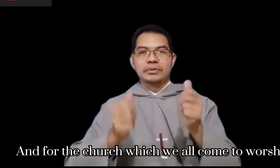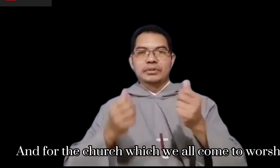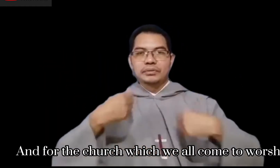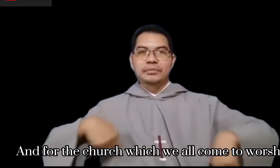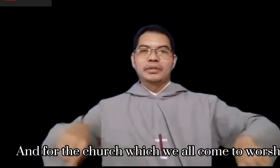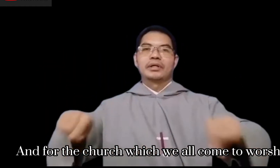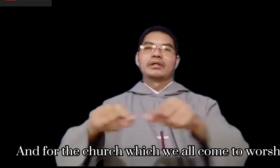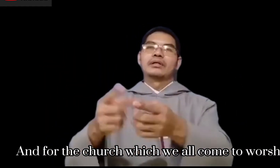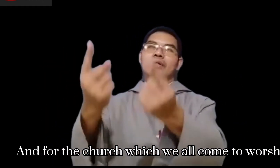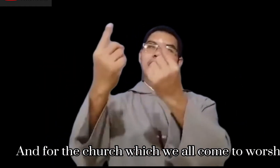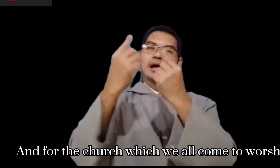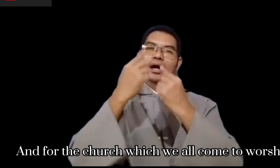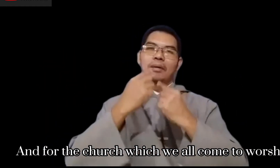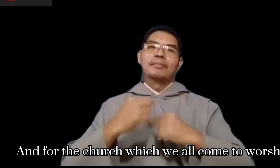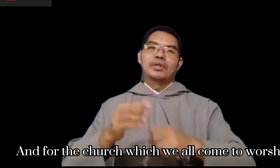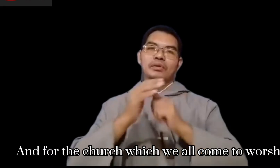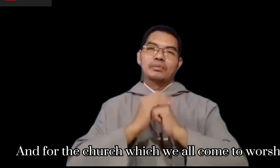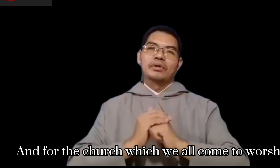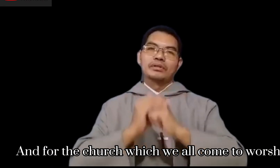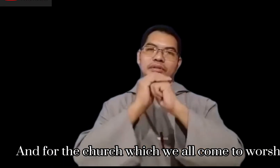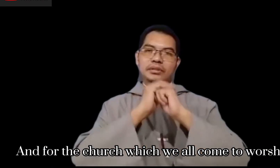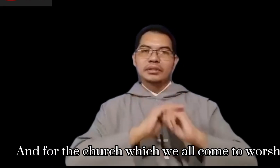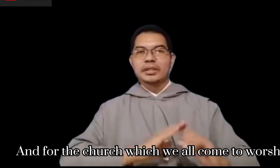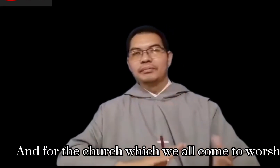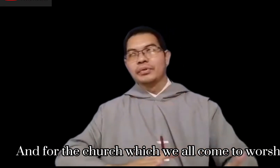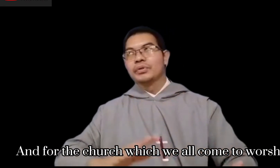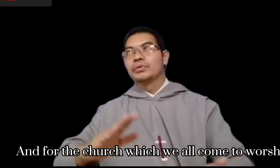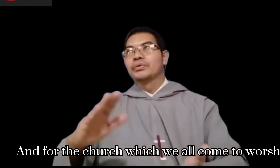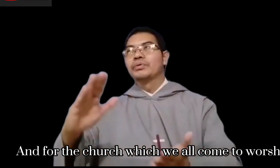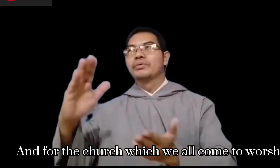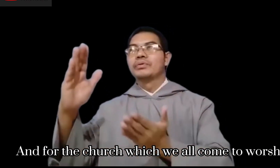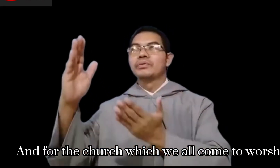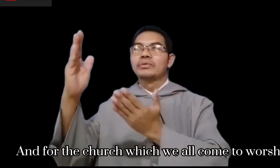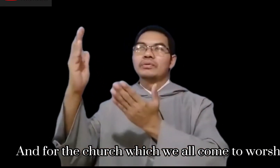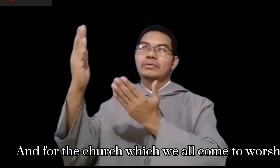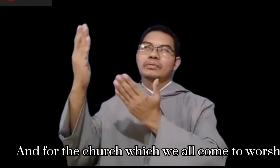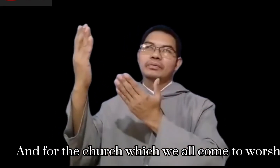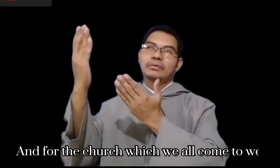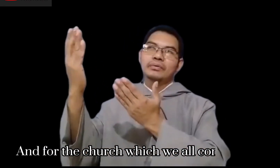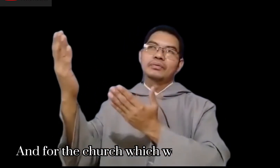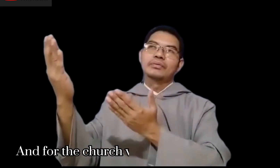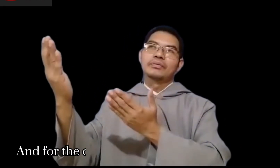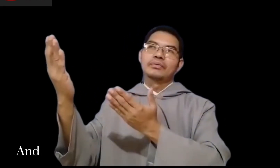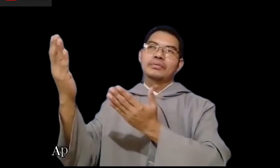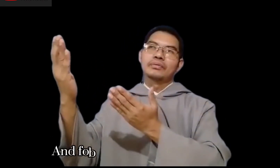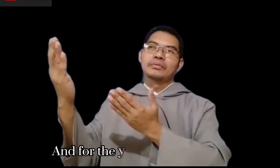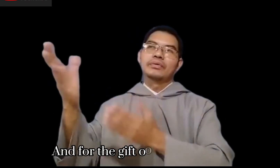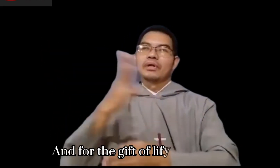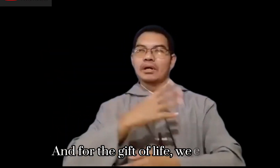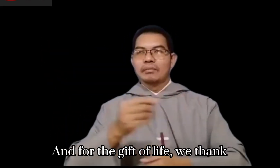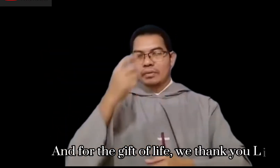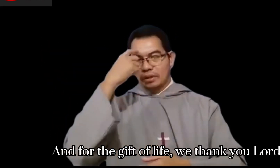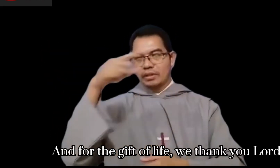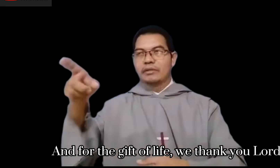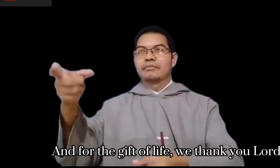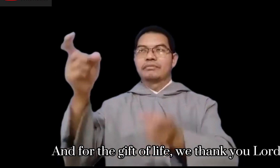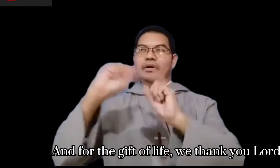we all come to worship you. And for the game of